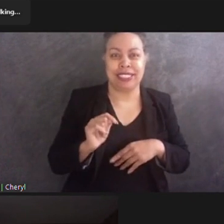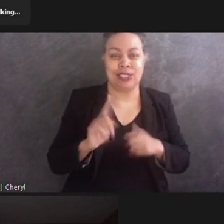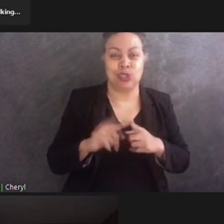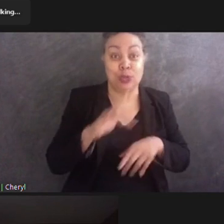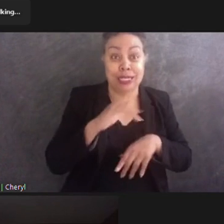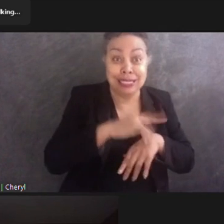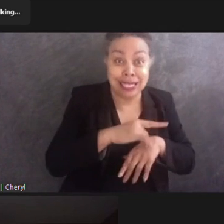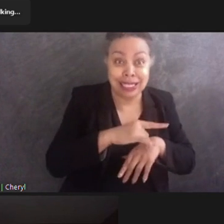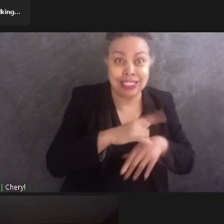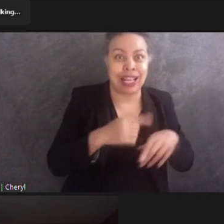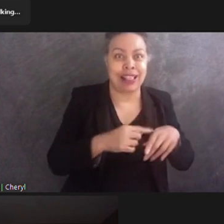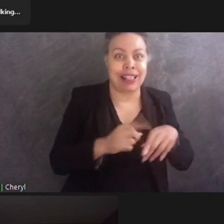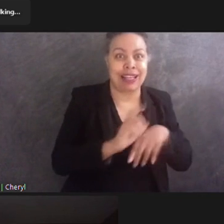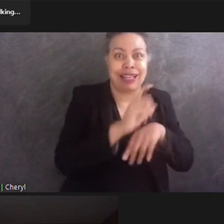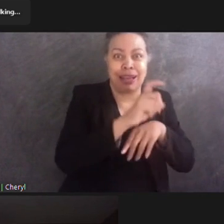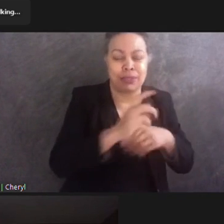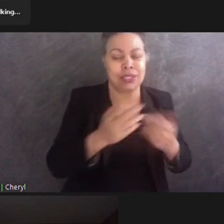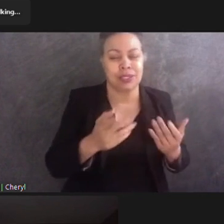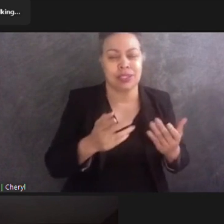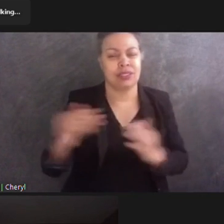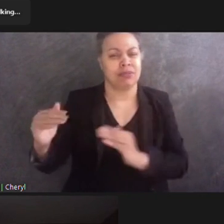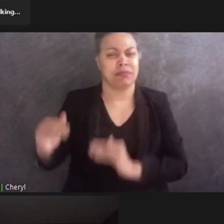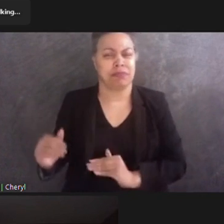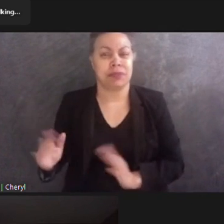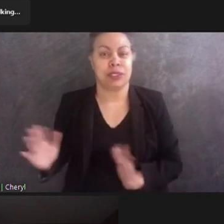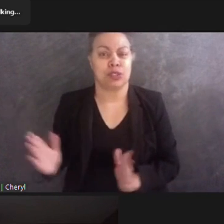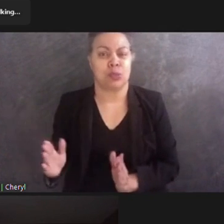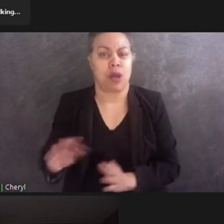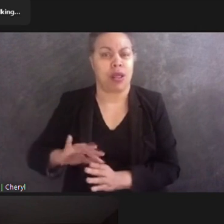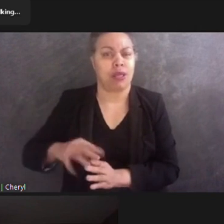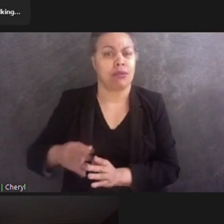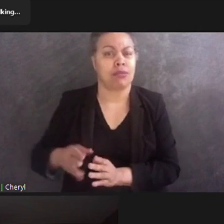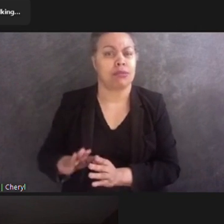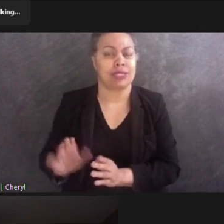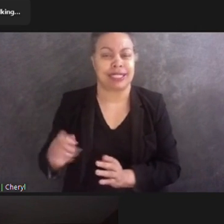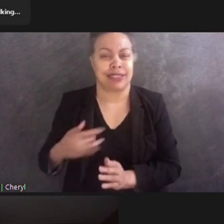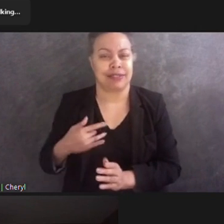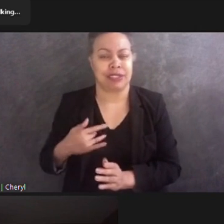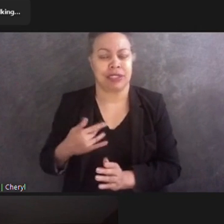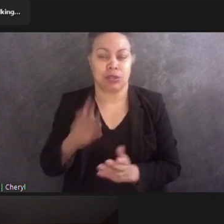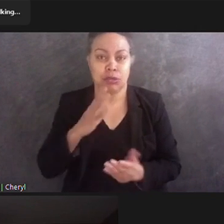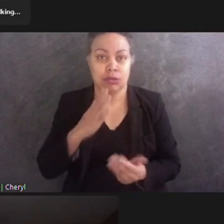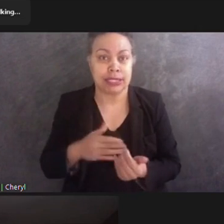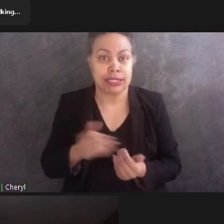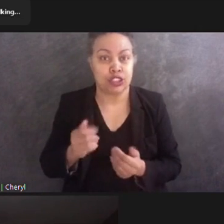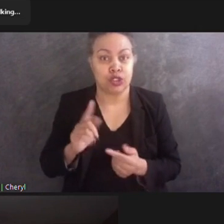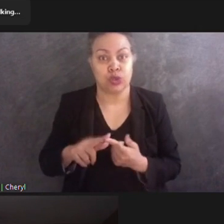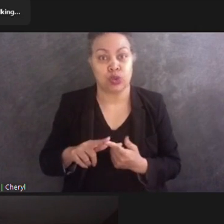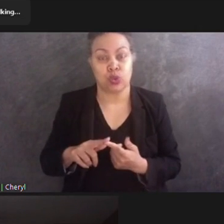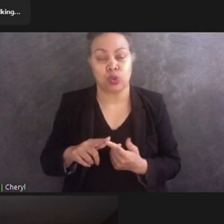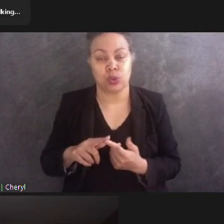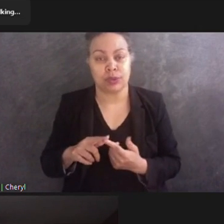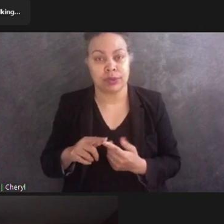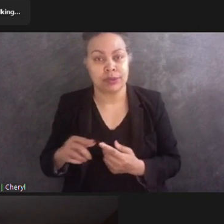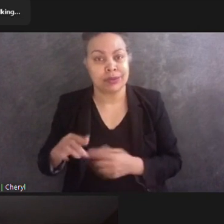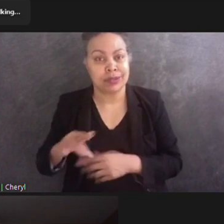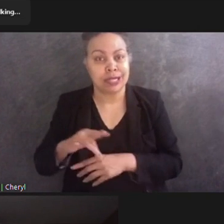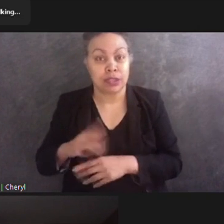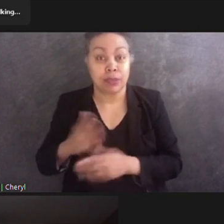So yes, there should be tactile models that are in an easier place to get to, and it may be life-size scale, maybe slightly smaller than